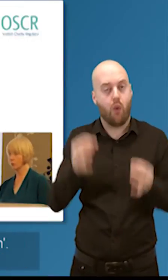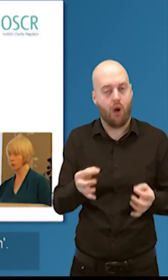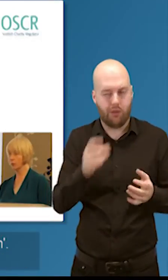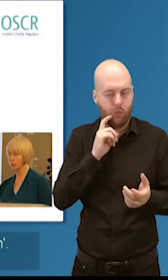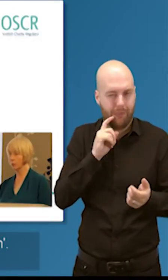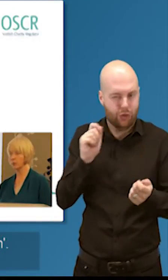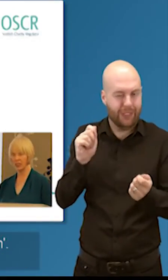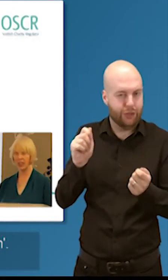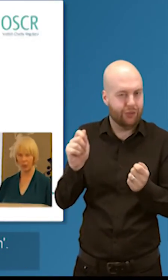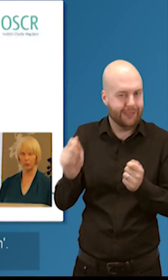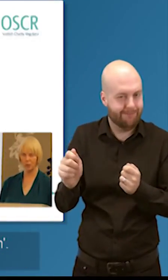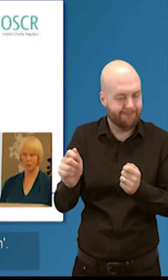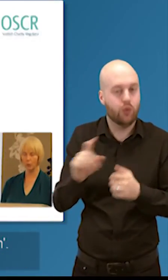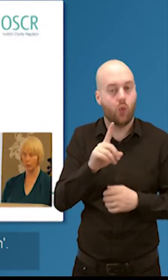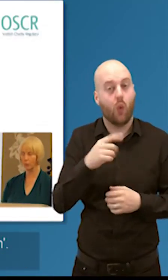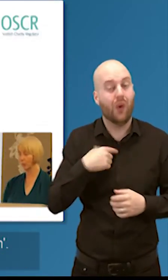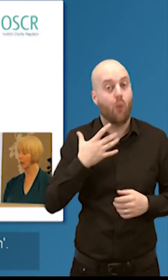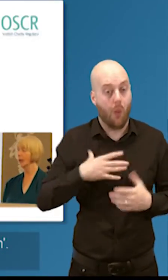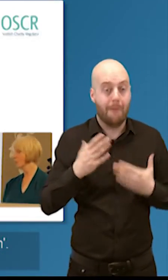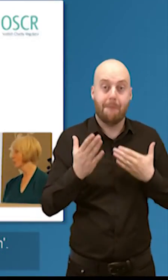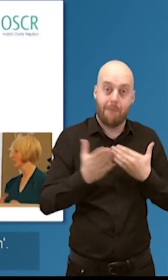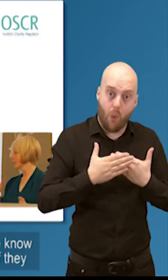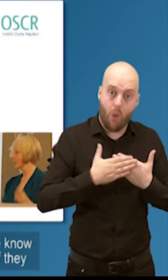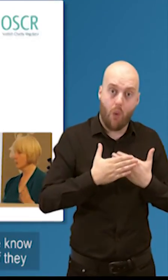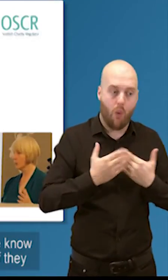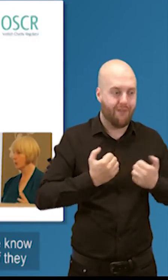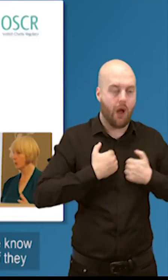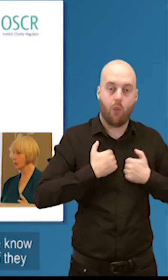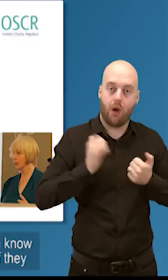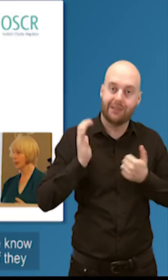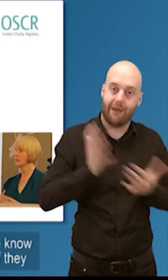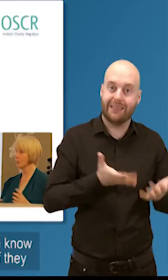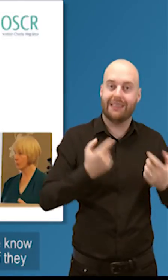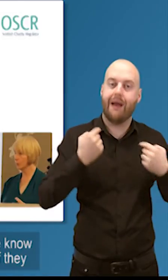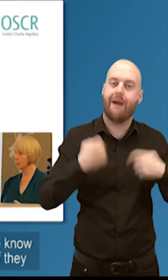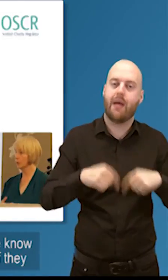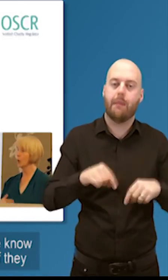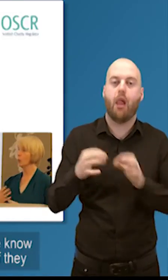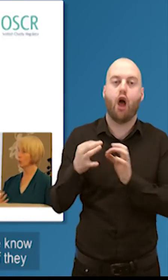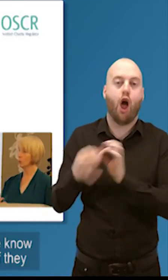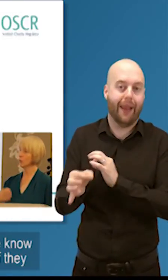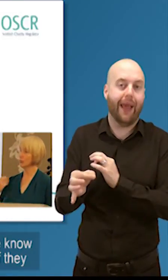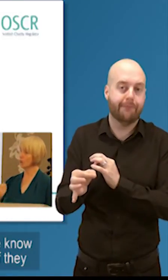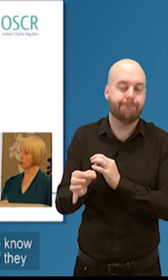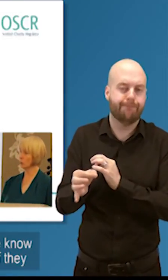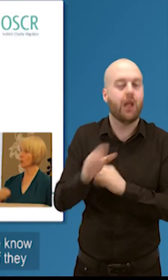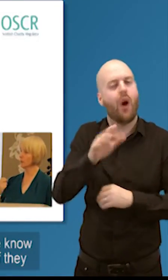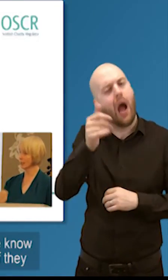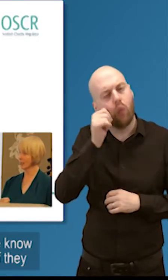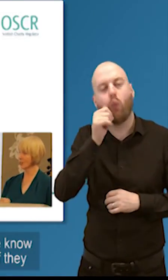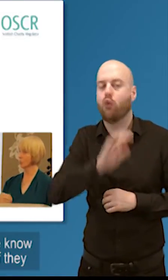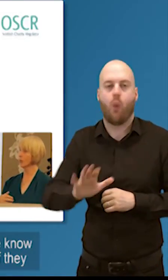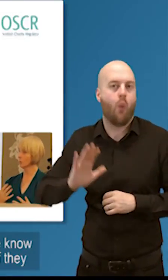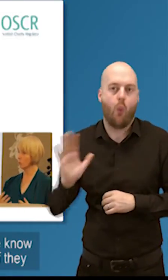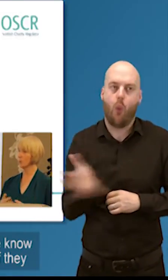still want them on my paper and people say yeah we really still want them on paper so some people love online some people don't but we know that it's cheaper